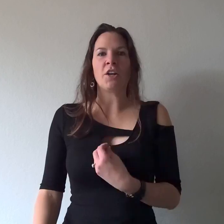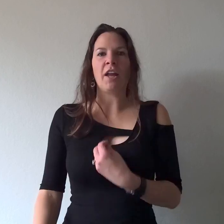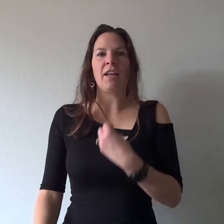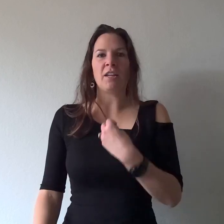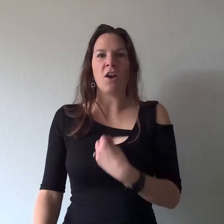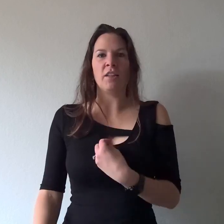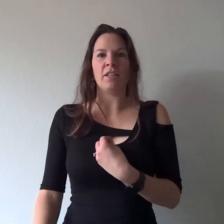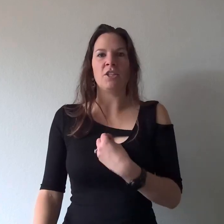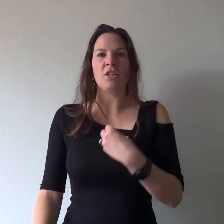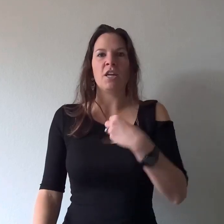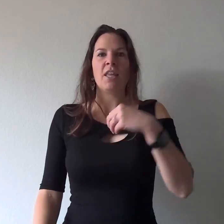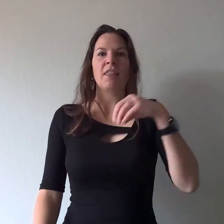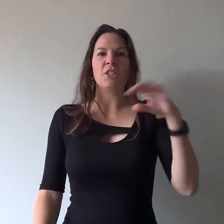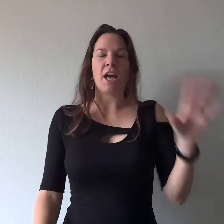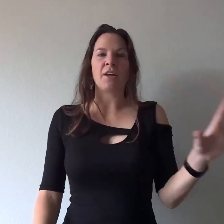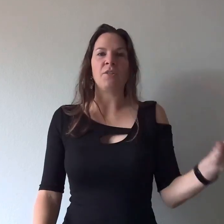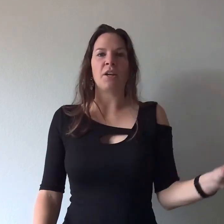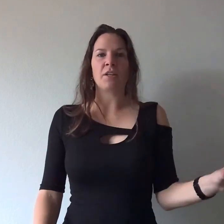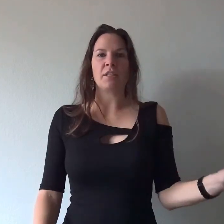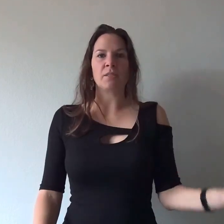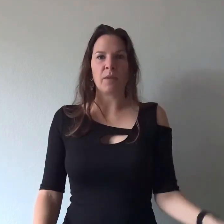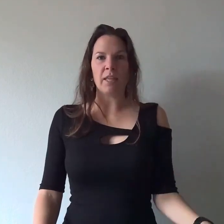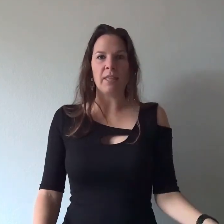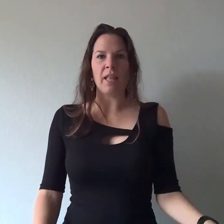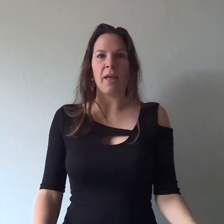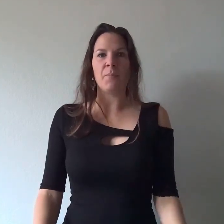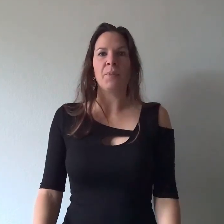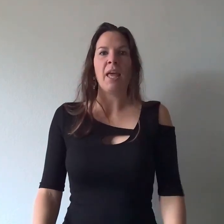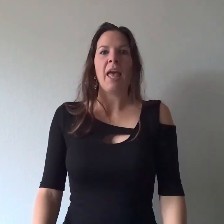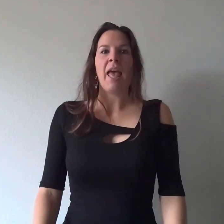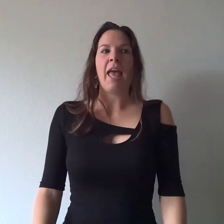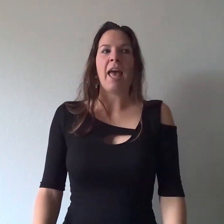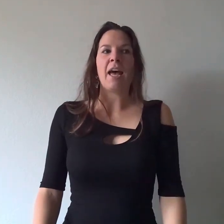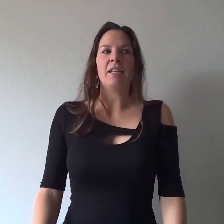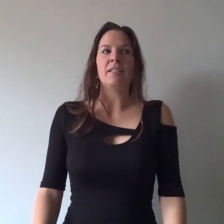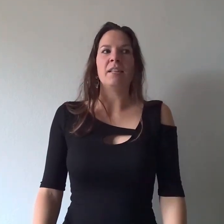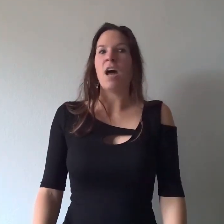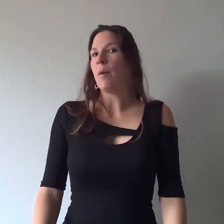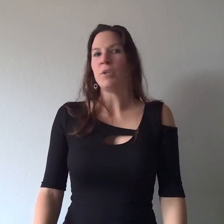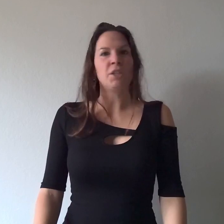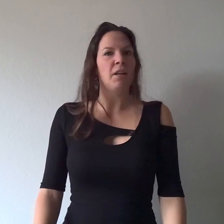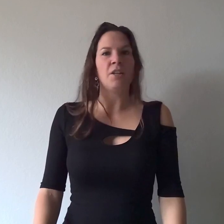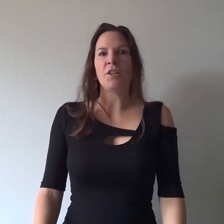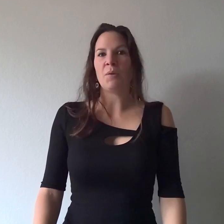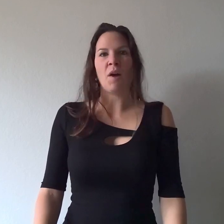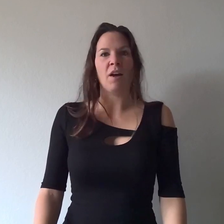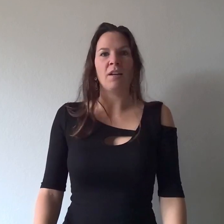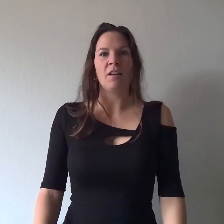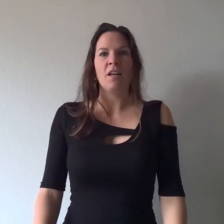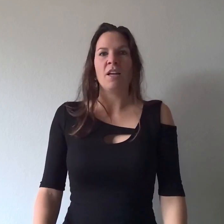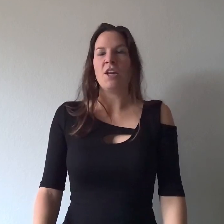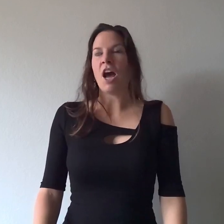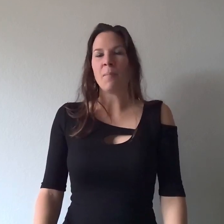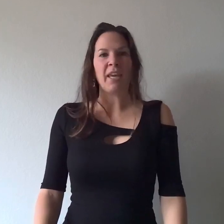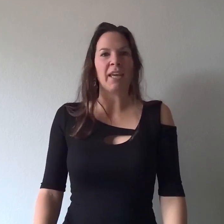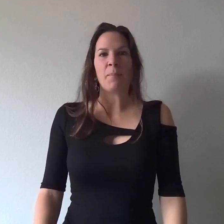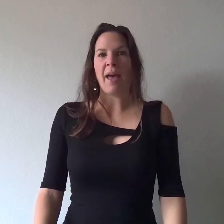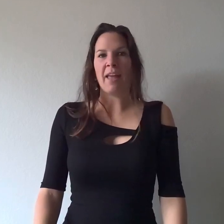and acknowledge the shadow darkness within them and not push it under the rug not make it a bad